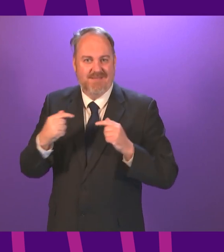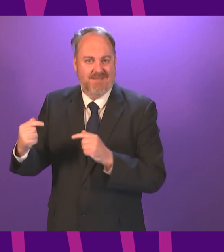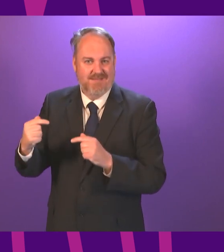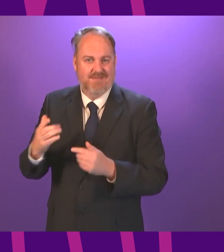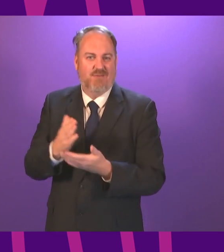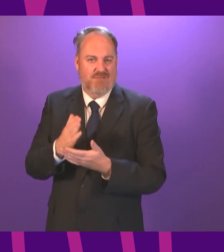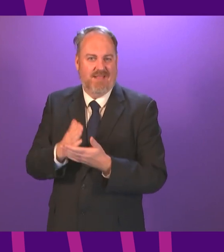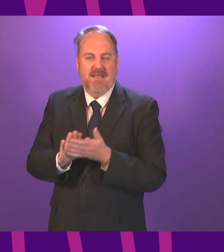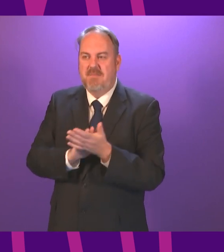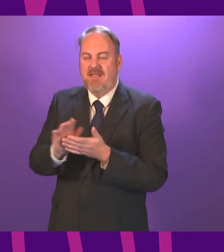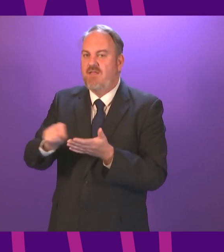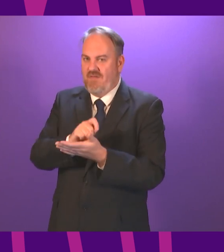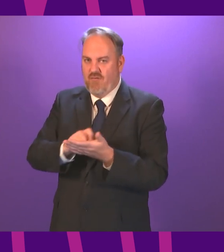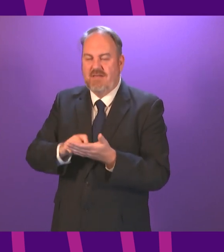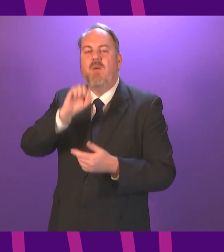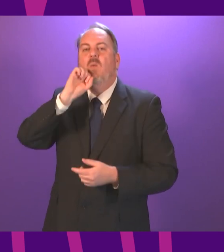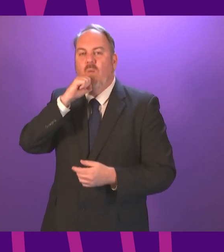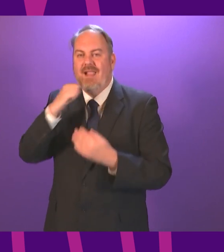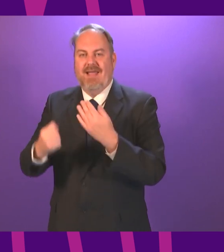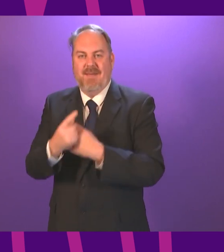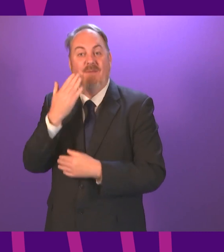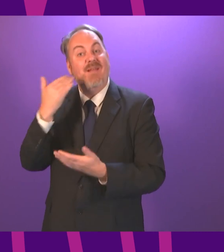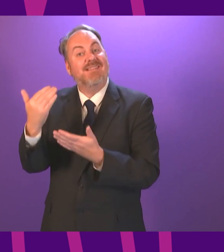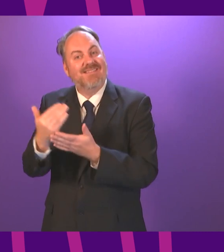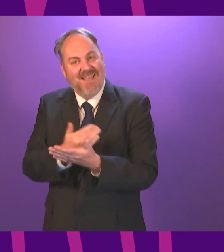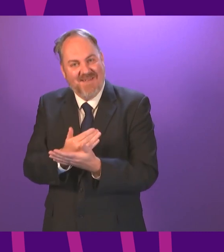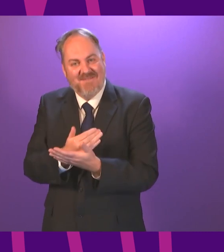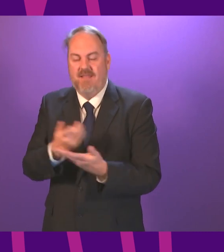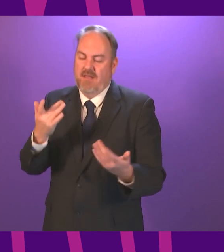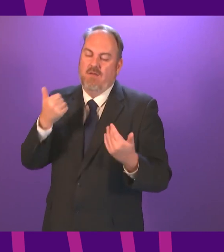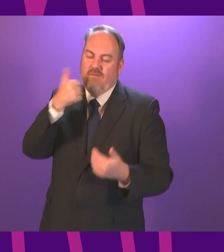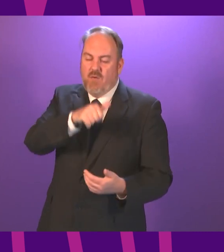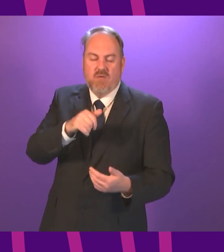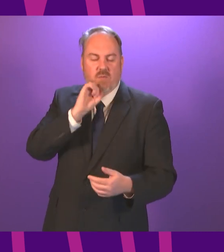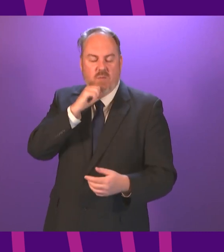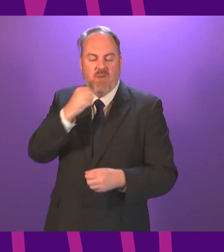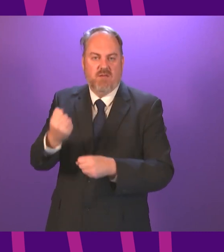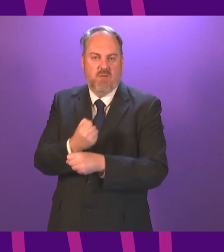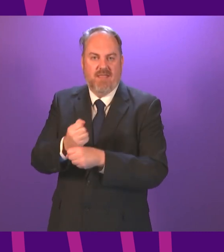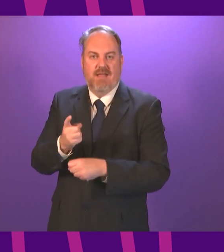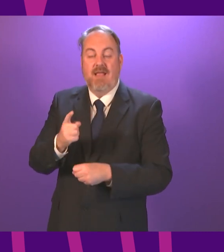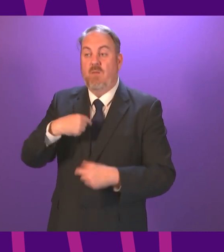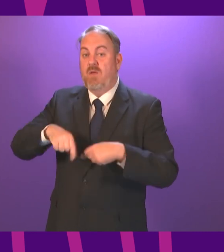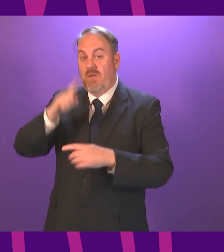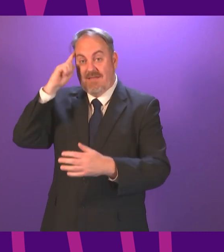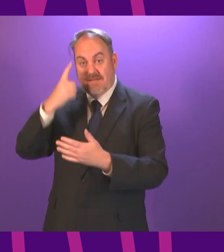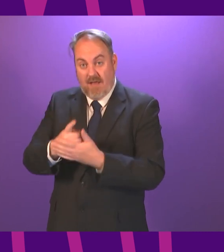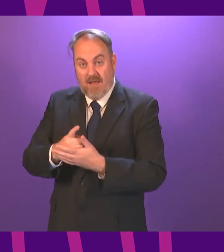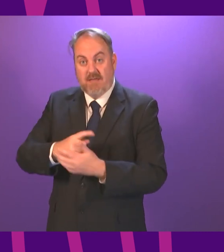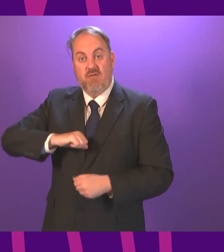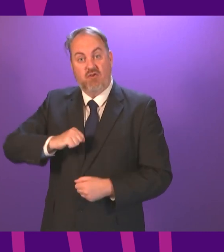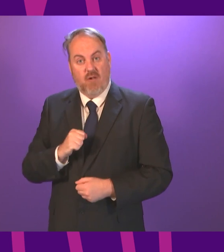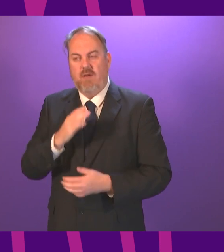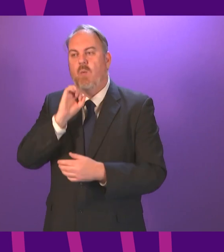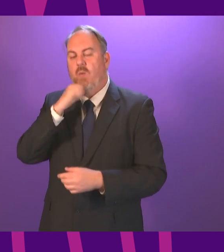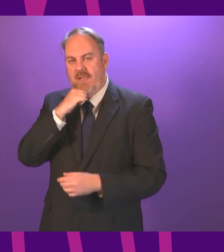referendum will happen when it is safe for it to do so and save the debate for whether Scotland should be independent or not and of course where